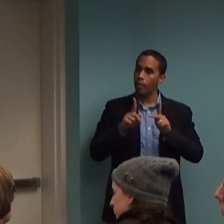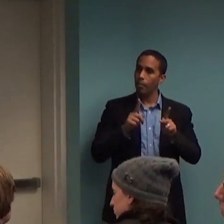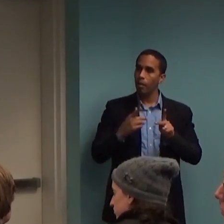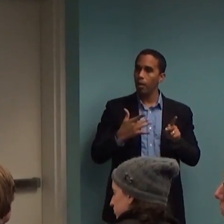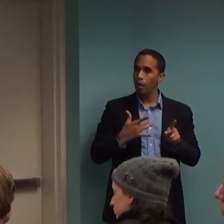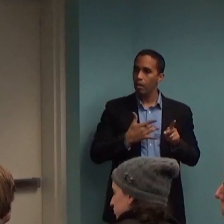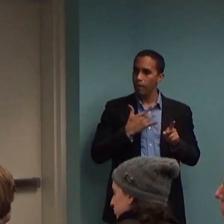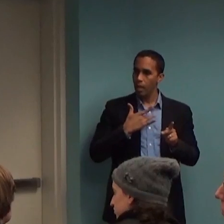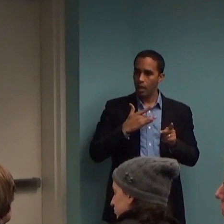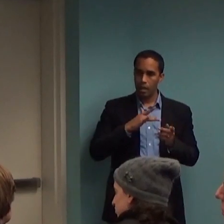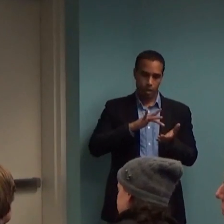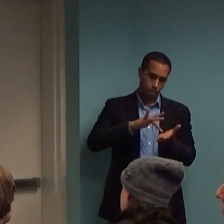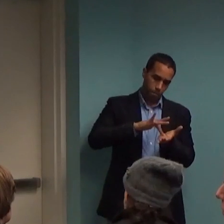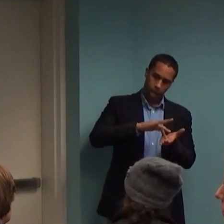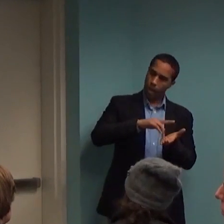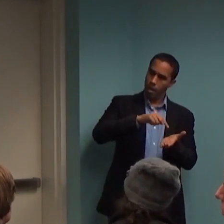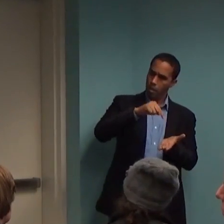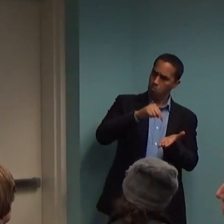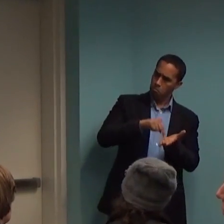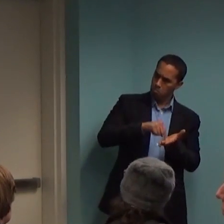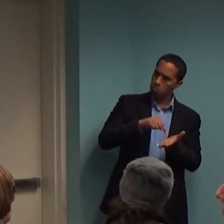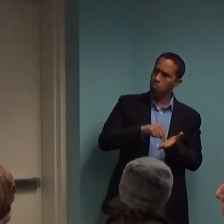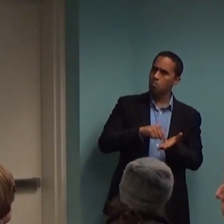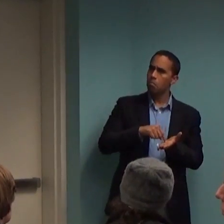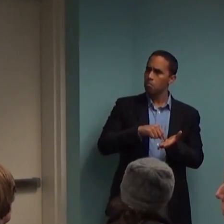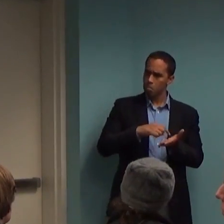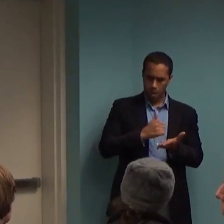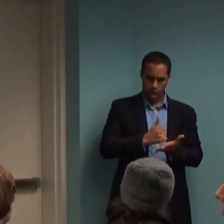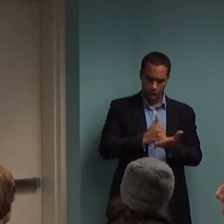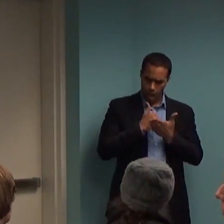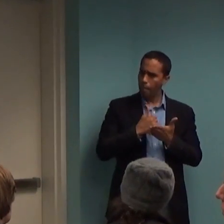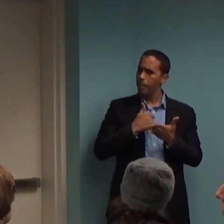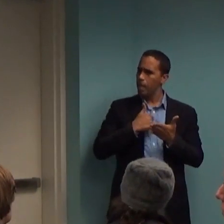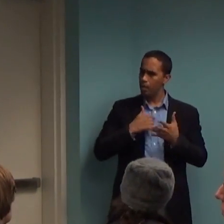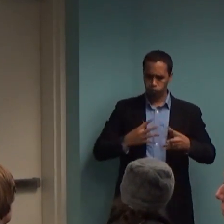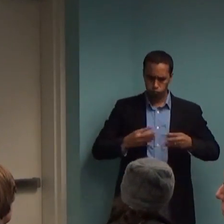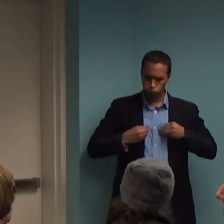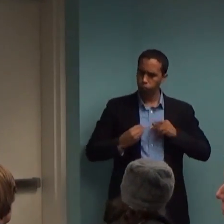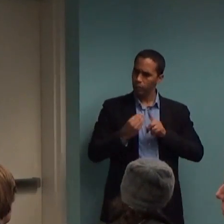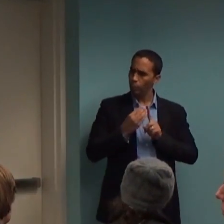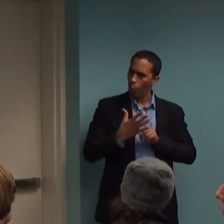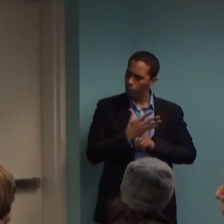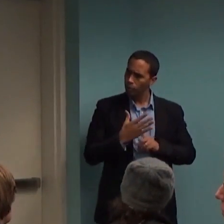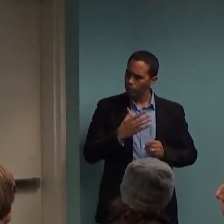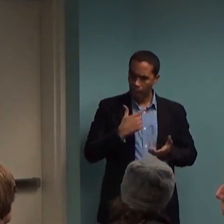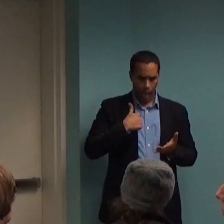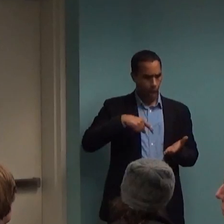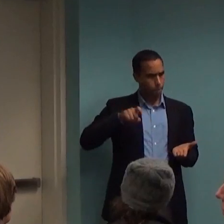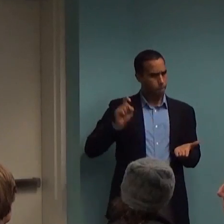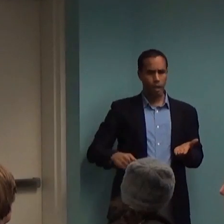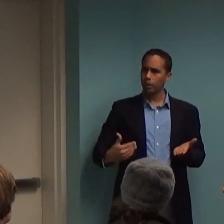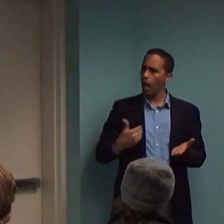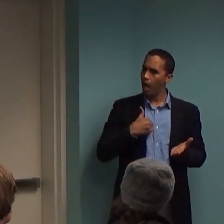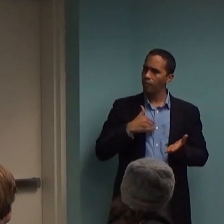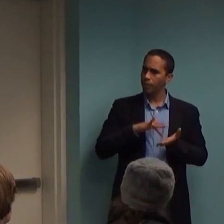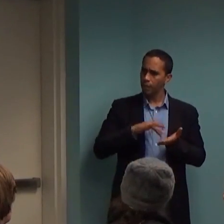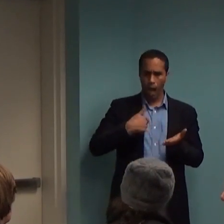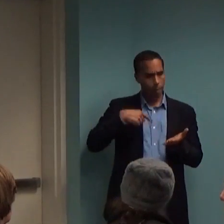medication that perhaps is enabling them either to encounter the exposure and get through it, or they're just like, I need this, even if in your, like,